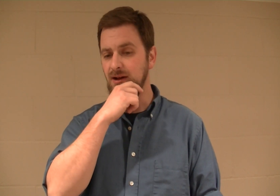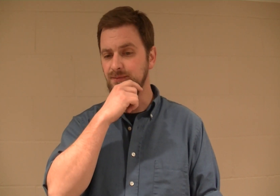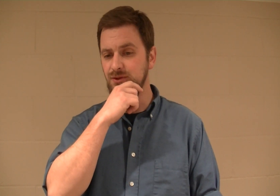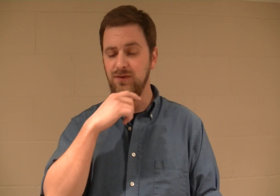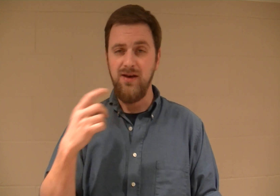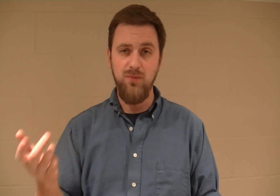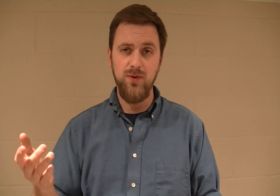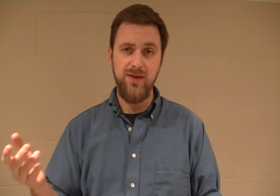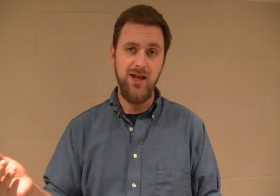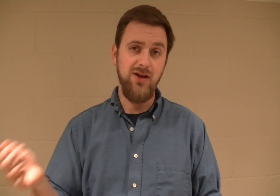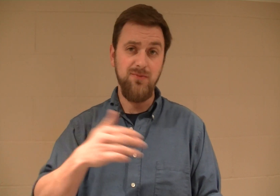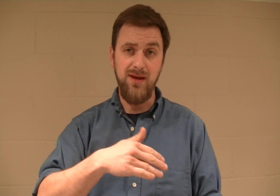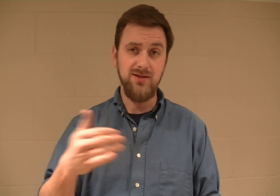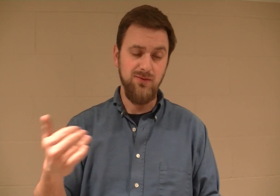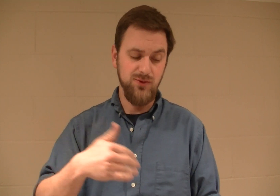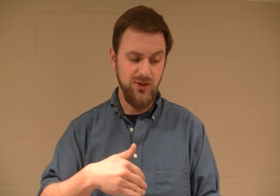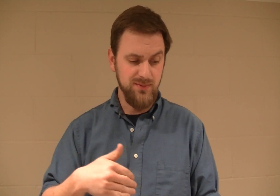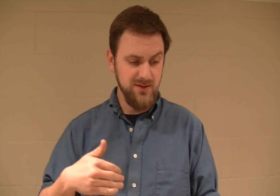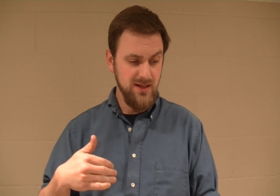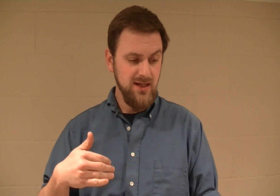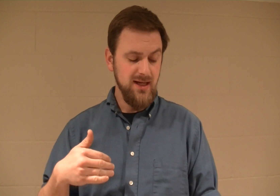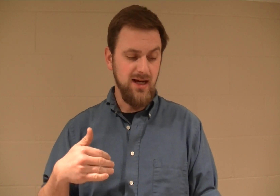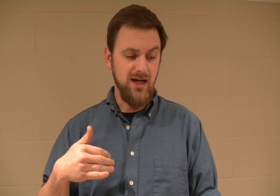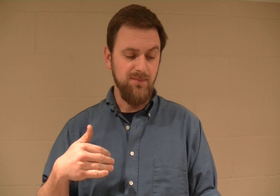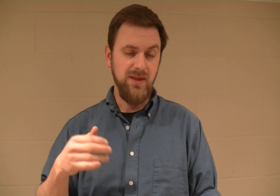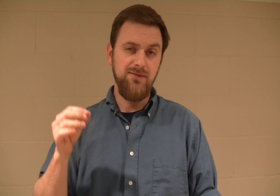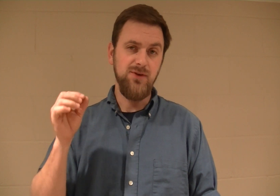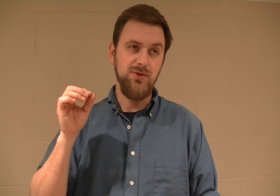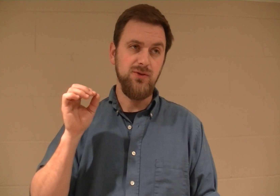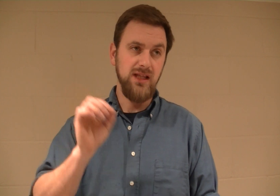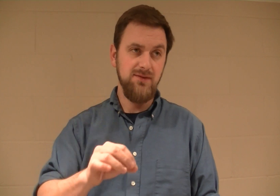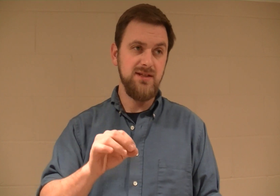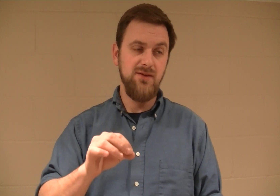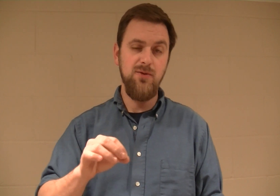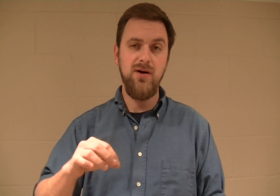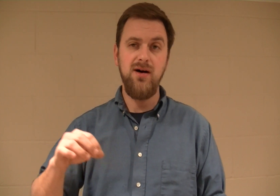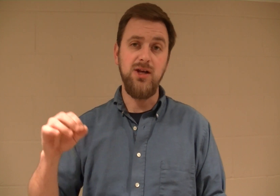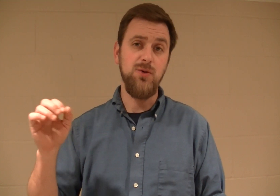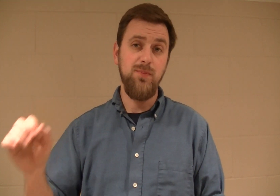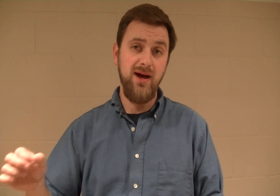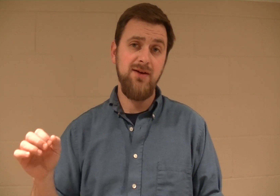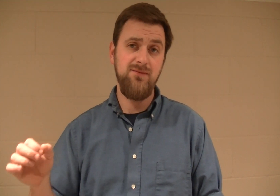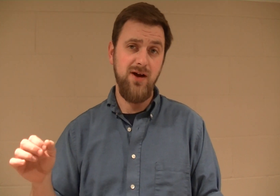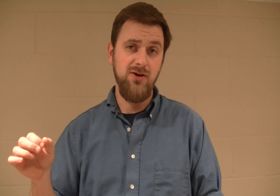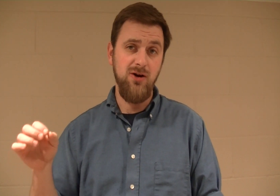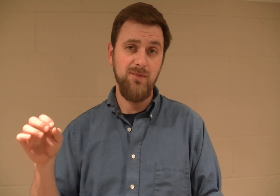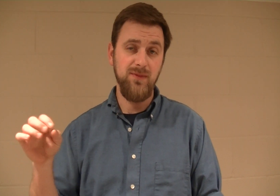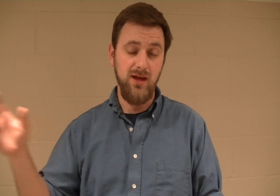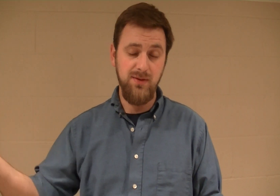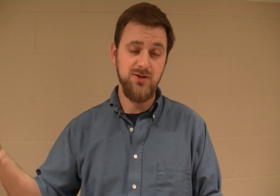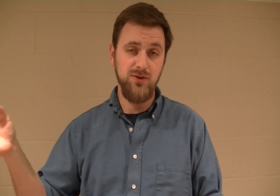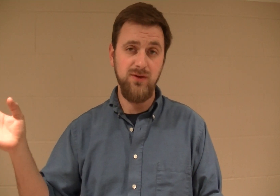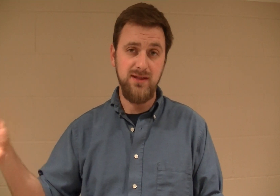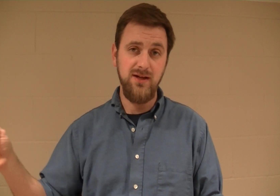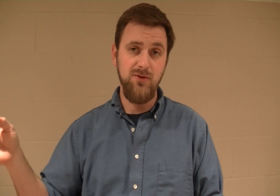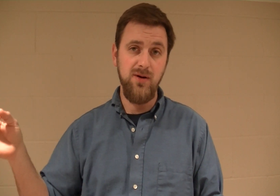So if you have more than that, you have to make several trips. If you live in the city of Omaha and you buy a firearm, a pistol in the city of Omaha,